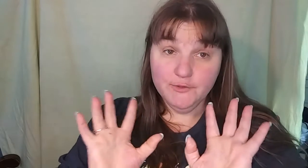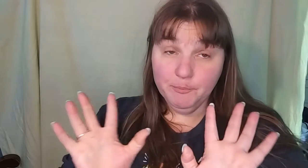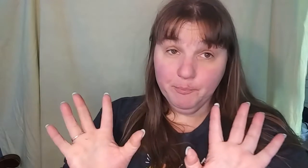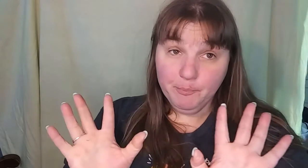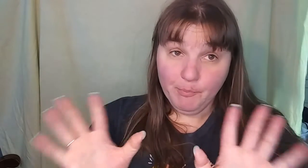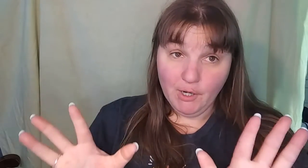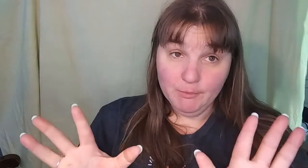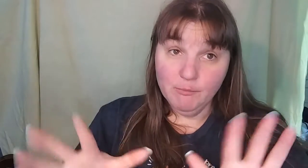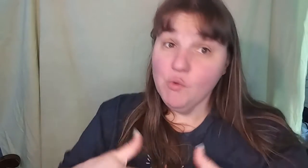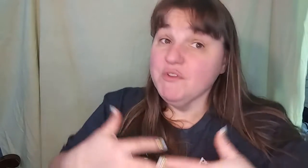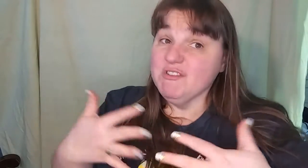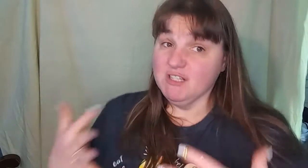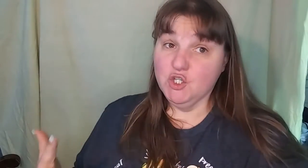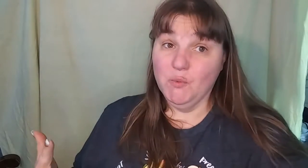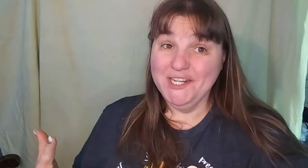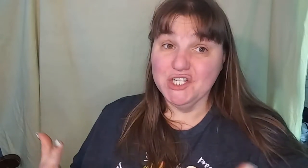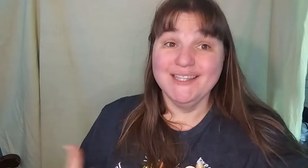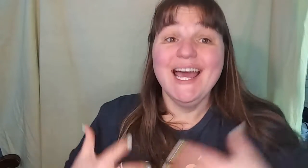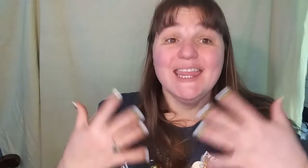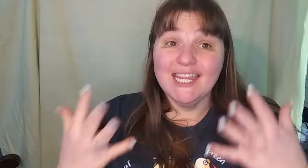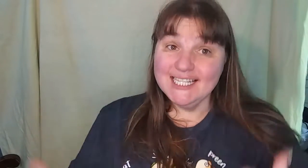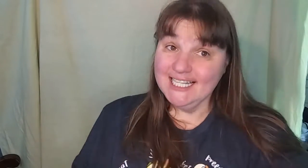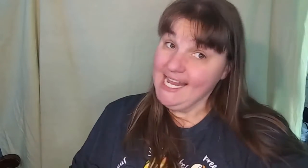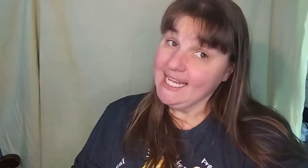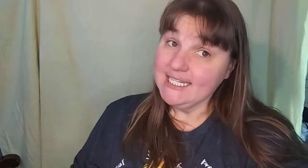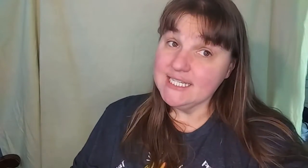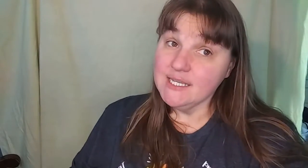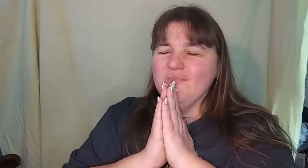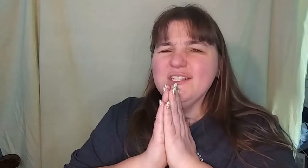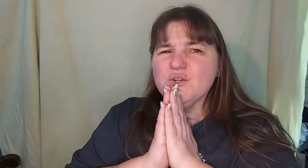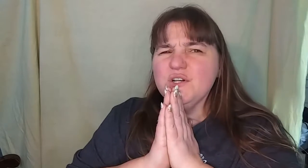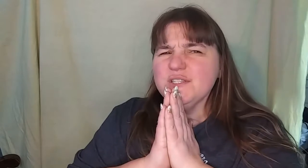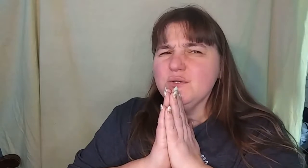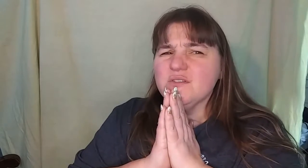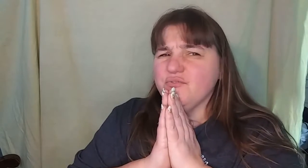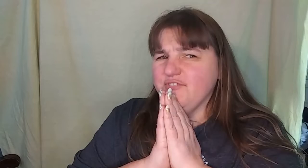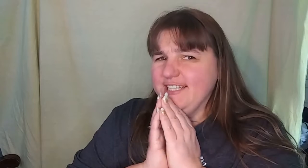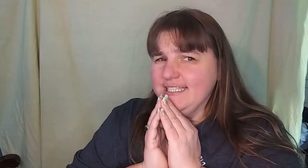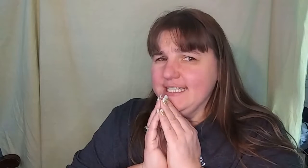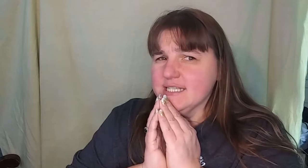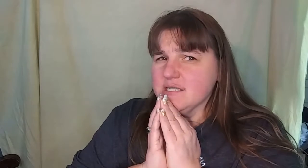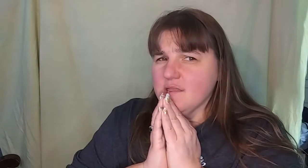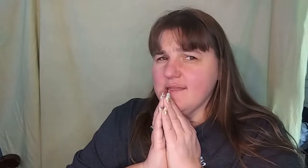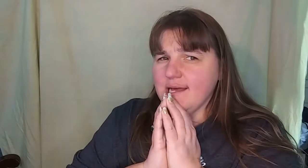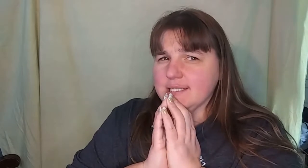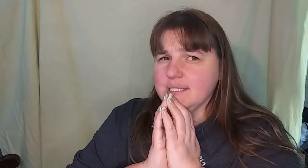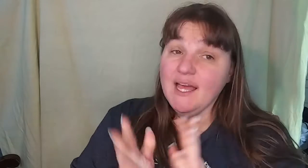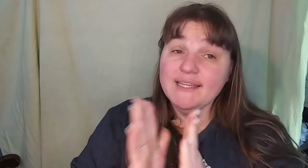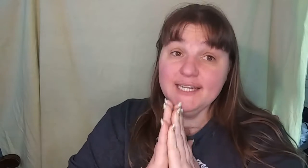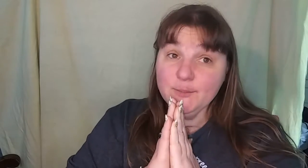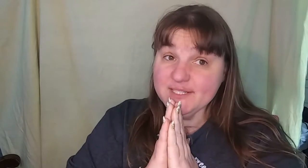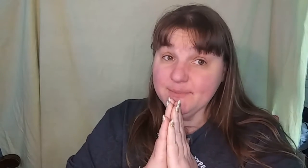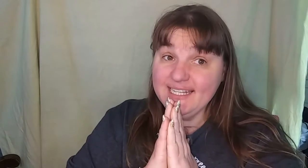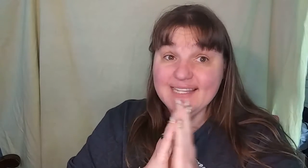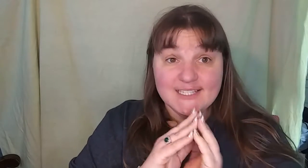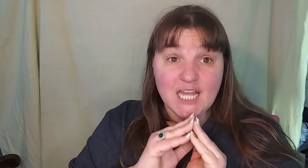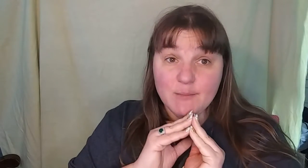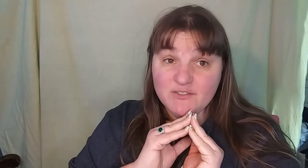the problem or the situation that is at hand. These are also the feelings that I could help somebody in the time of